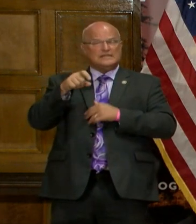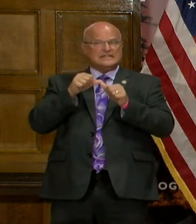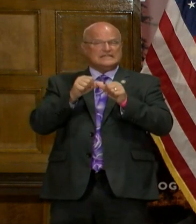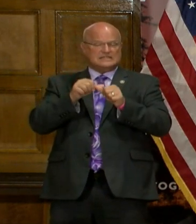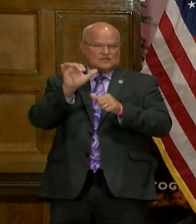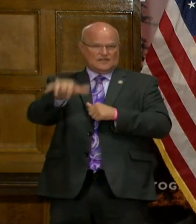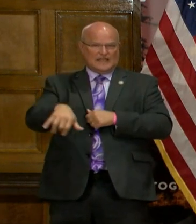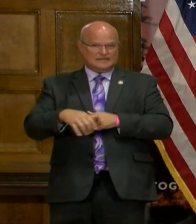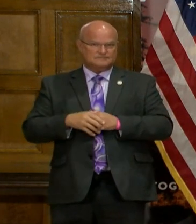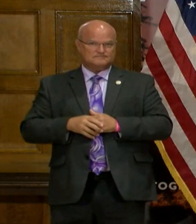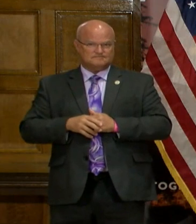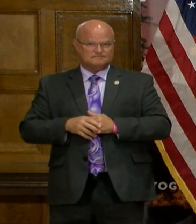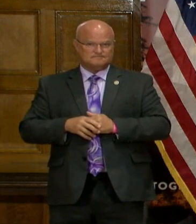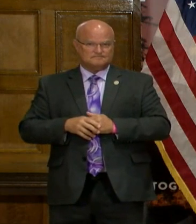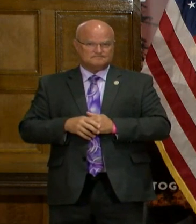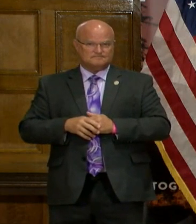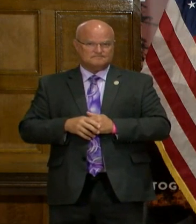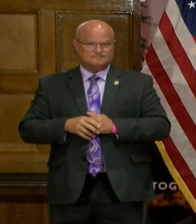to continue to do that.